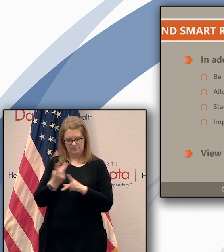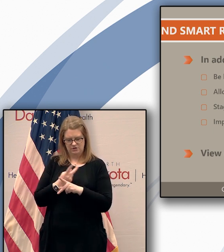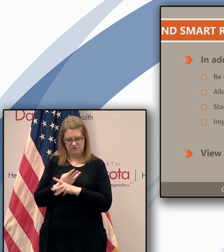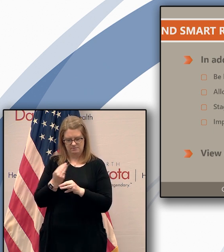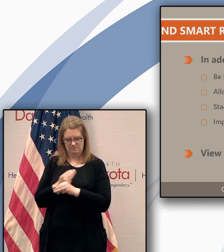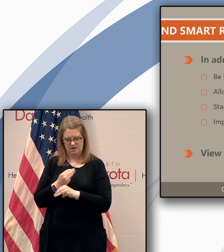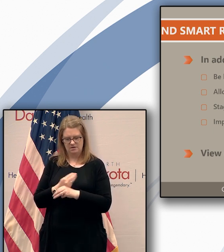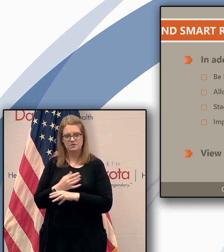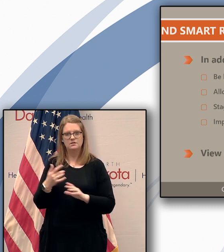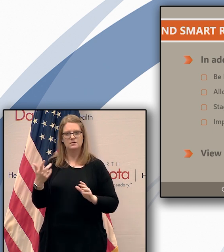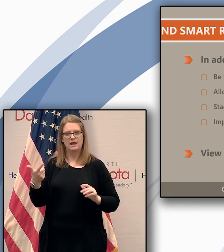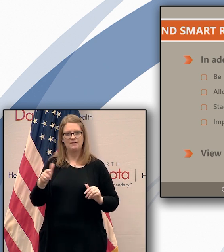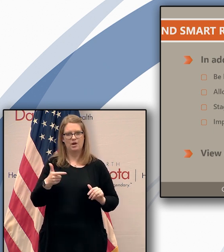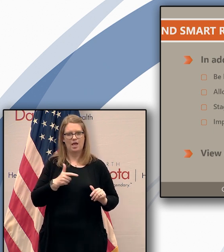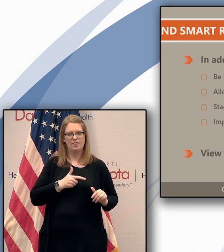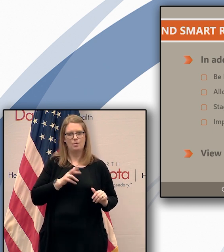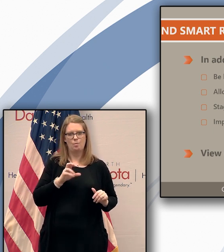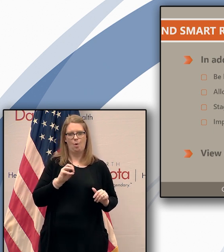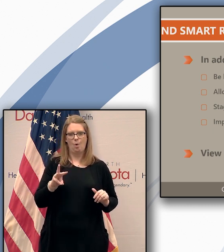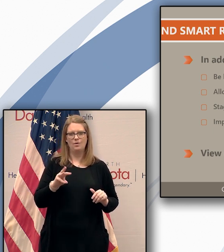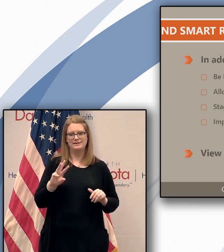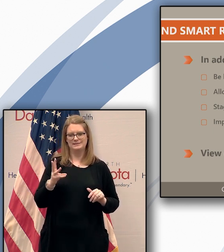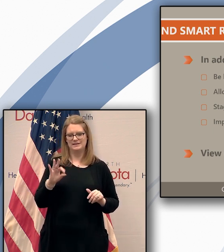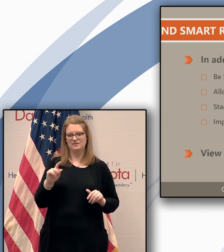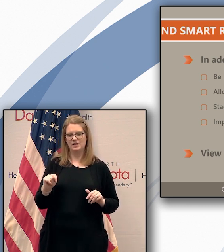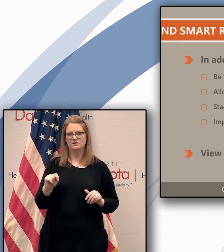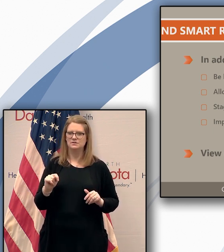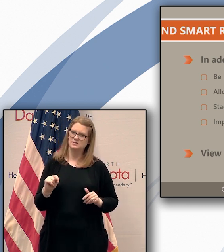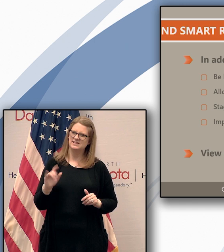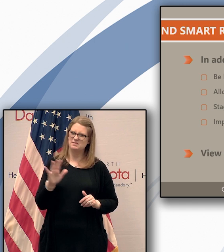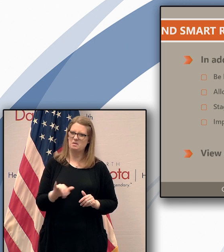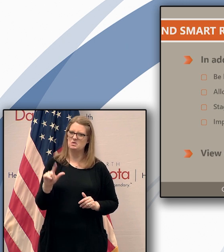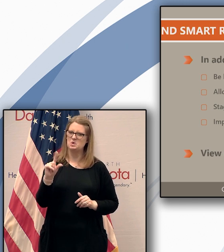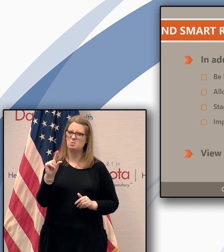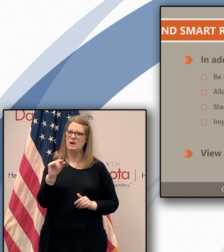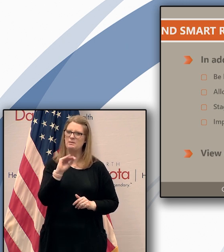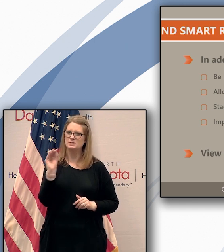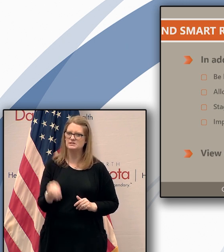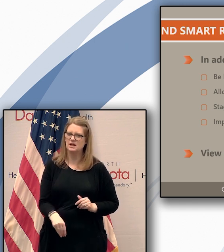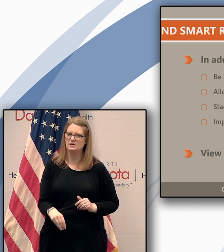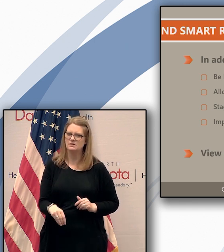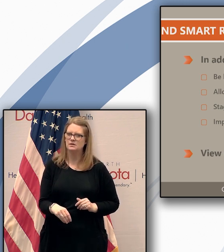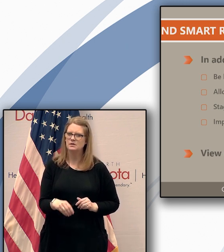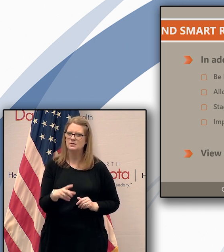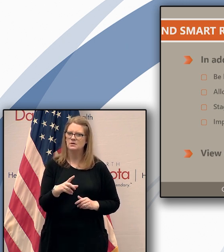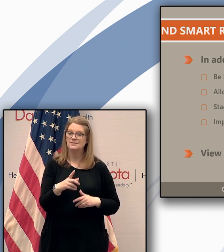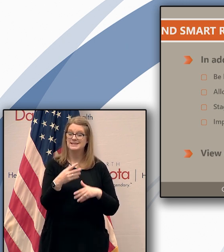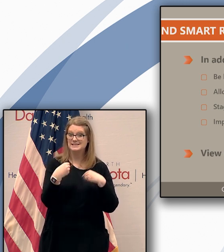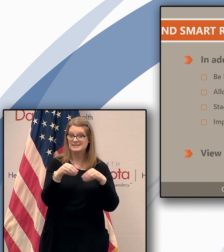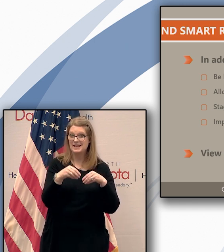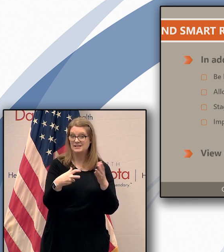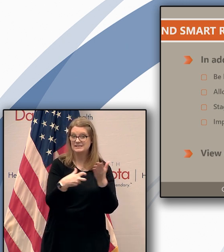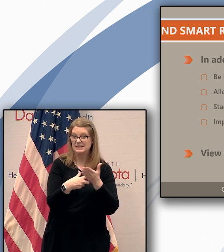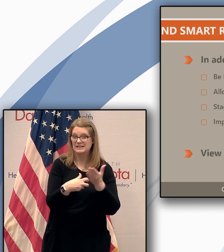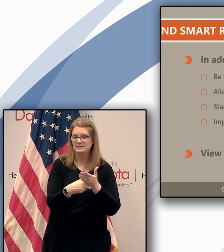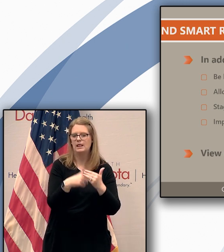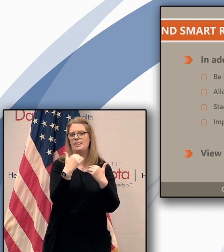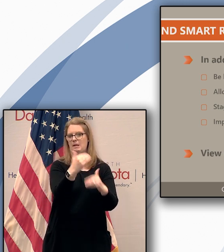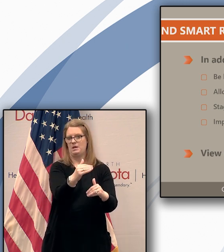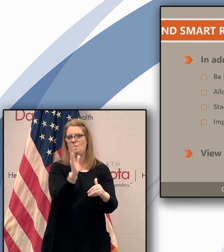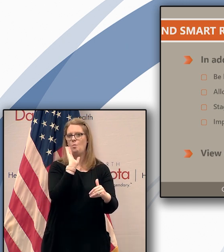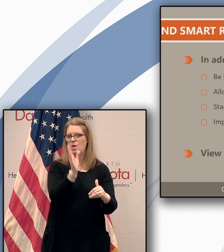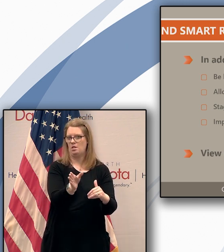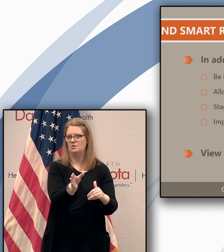we're going to have every other row and six feet in between, you'll probably end up at about 20%. So they'll limit the sales on this in terms of that.